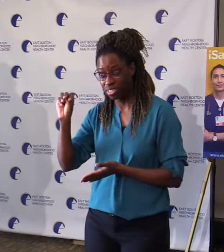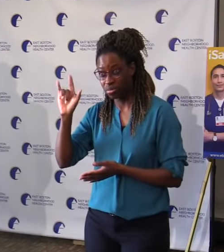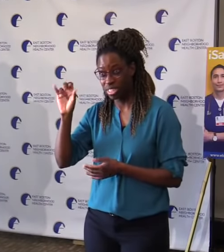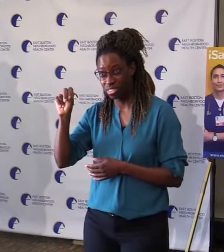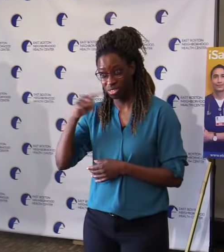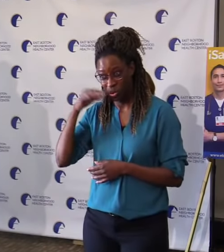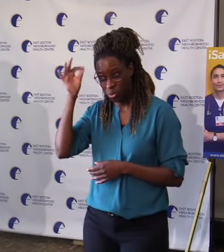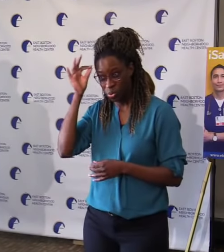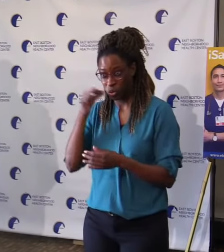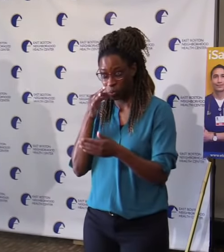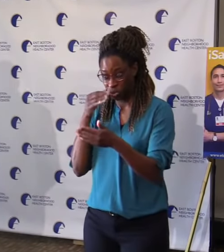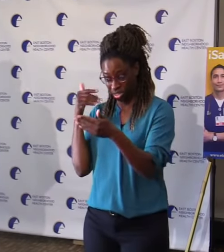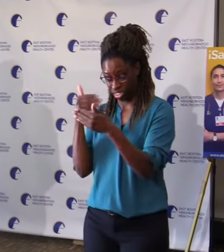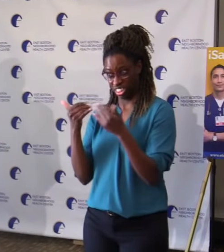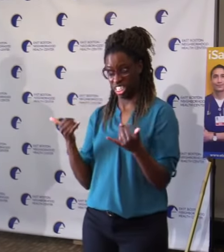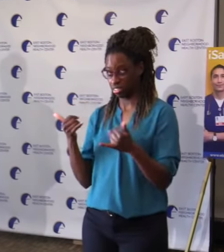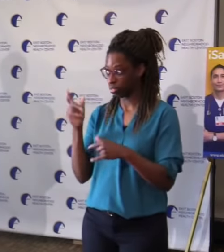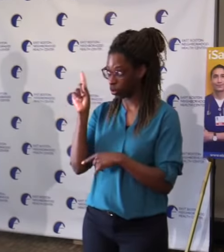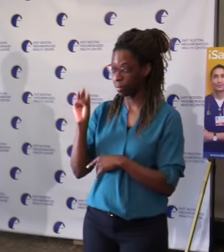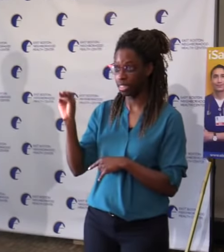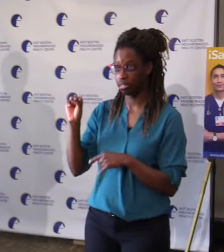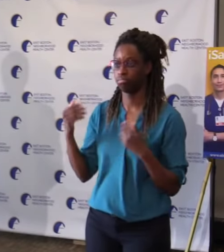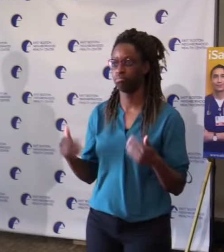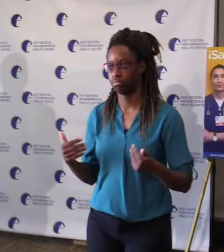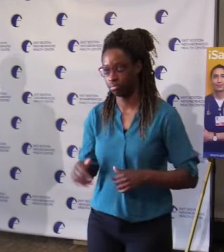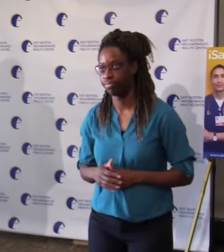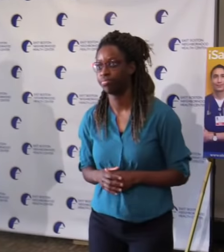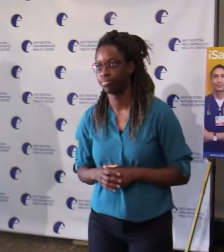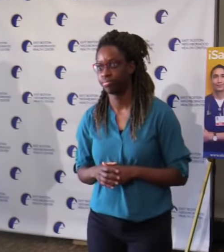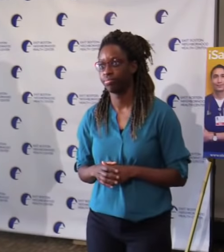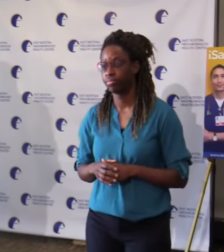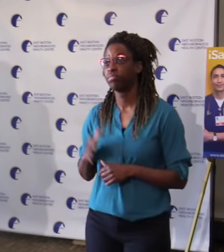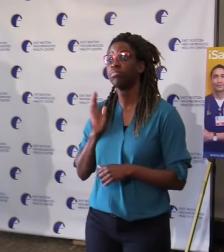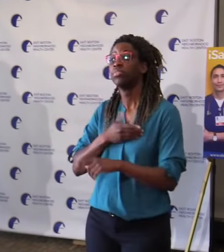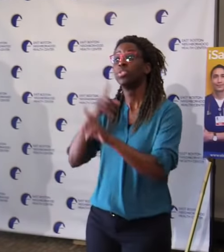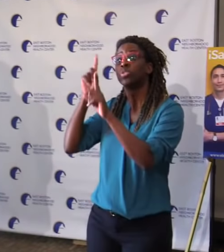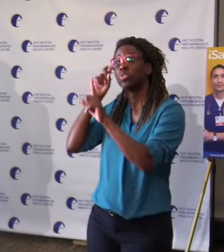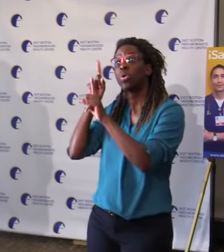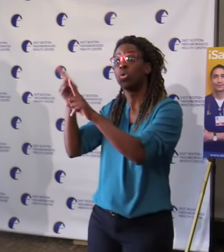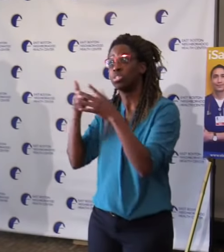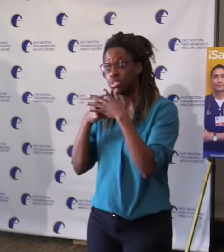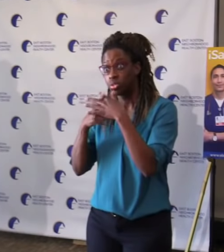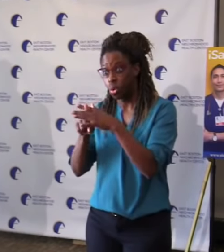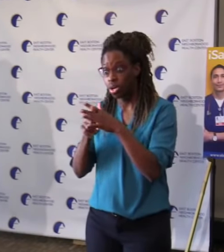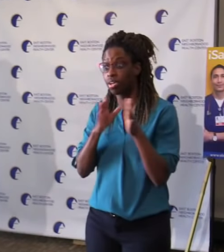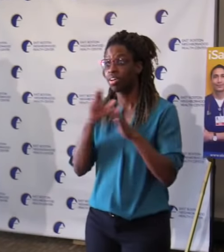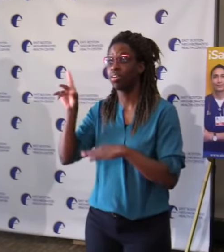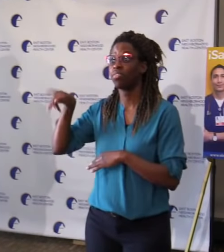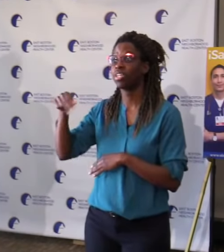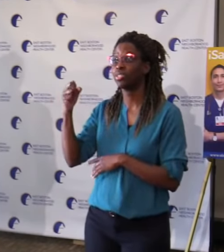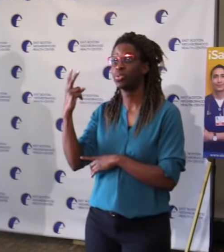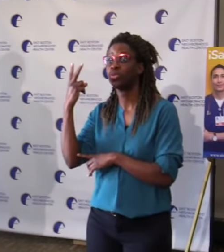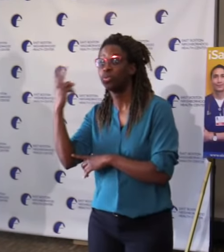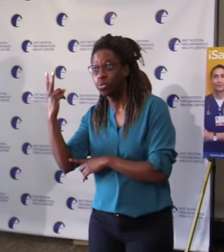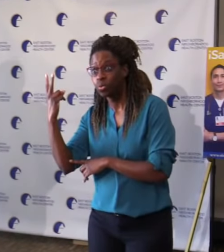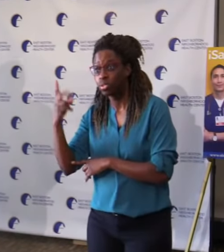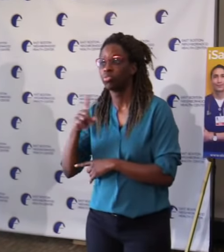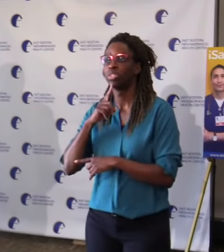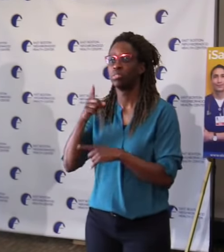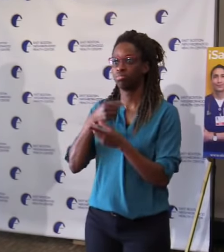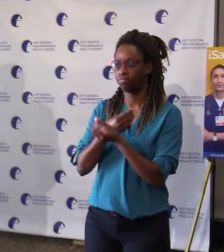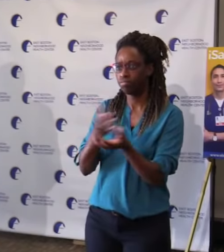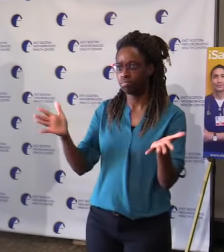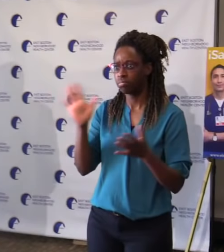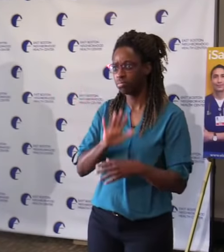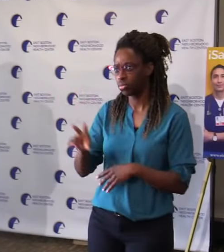We've surpassed the goal that we set for ourselves at the beginning of Phase 2 to be able to administer 242,000 doses a week.